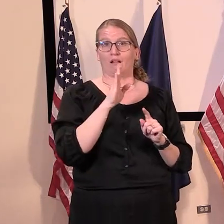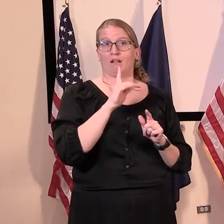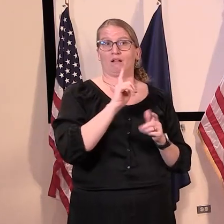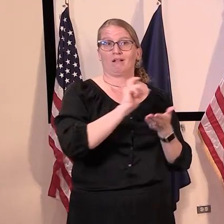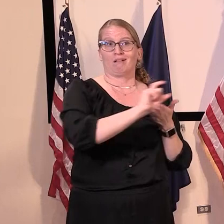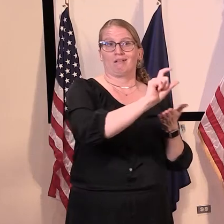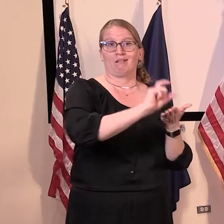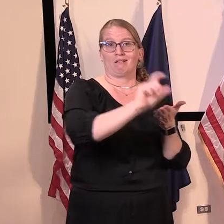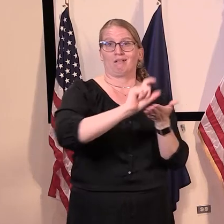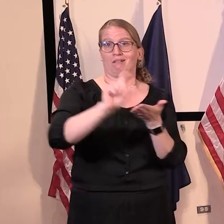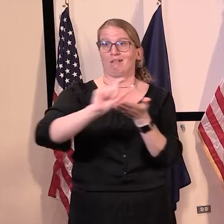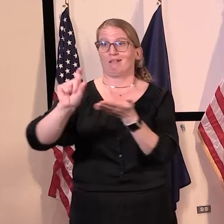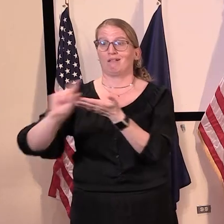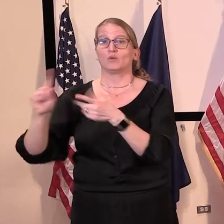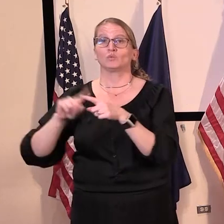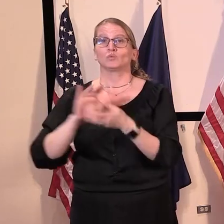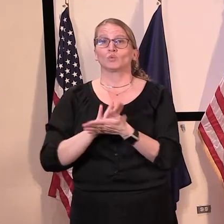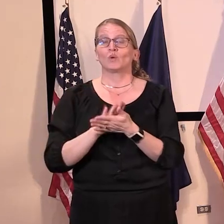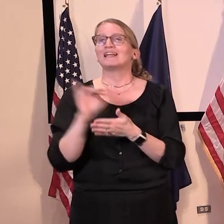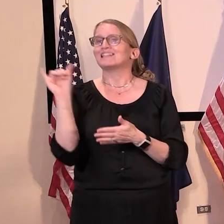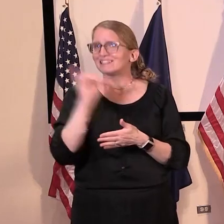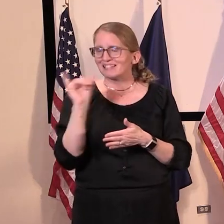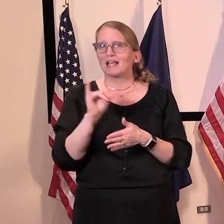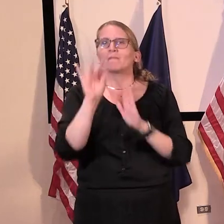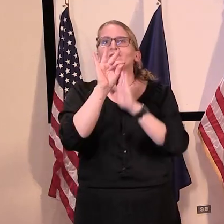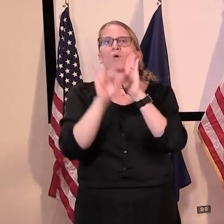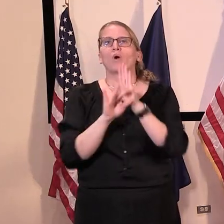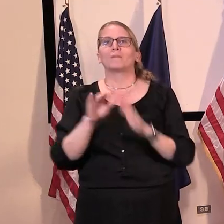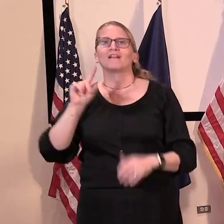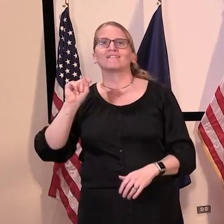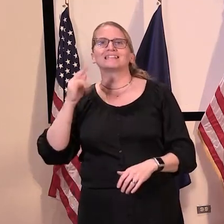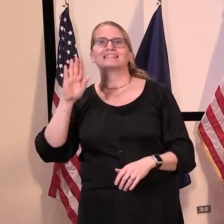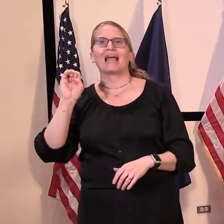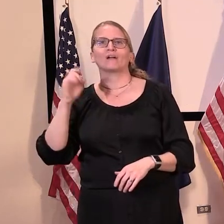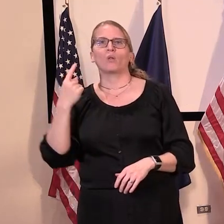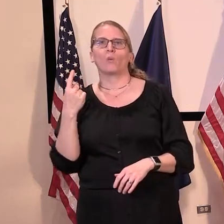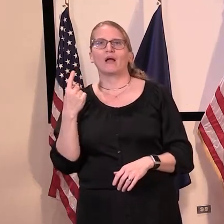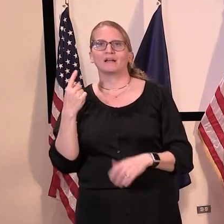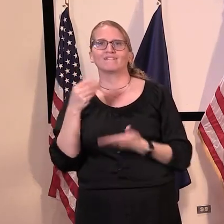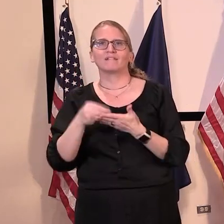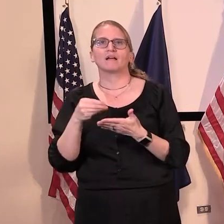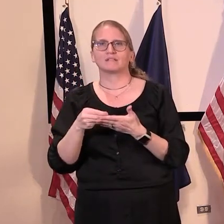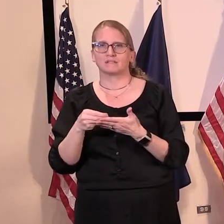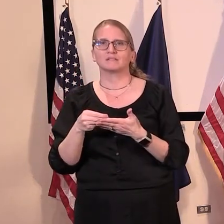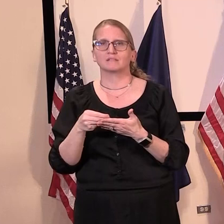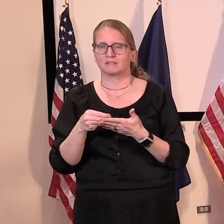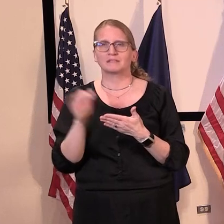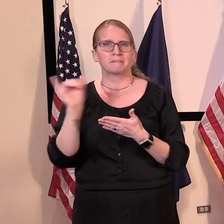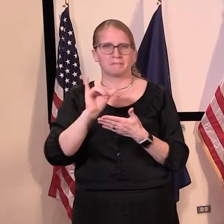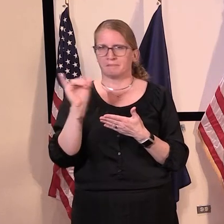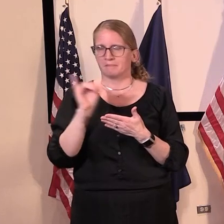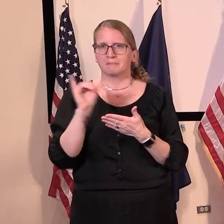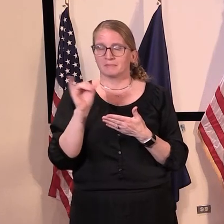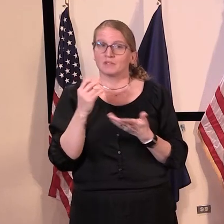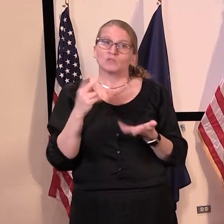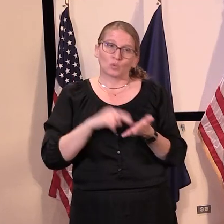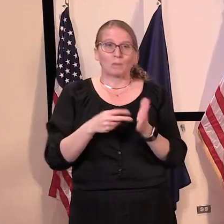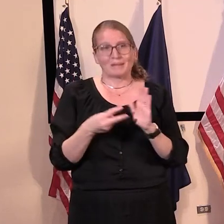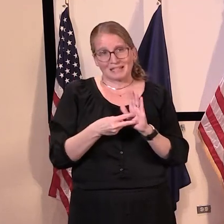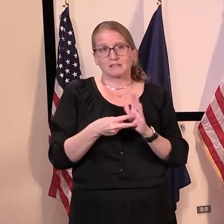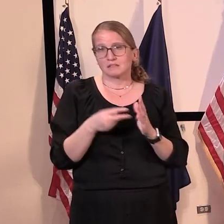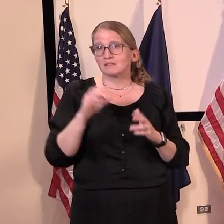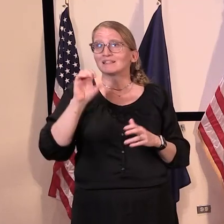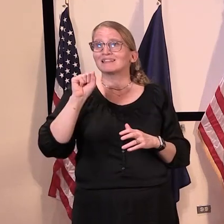based on the same formula that Title I funds are allocated, um, which means it's a function of their, basically the census